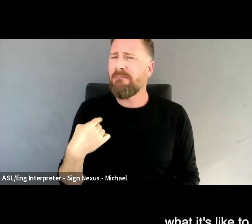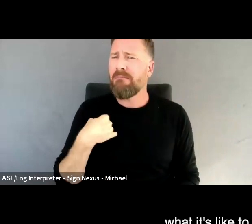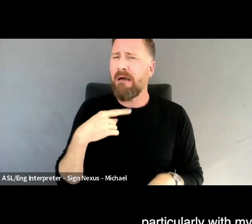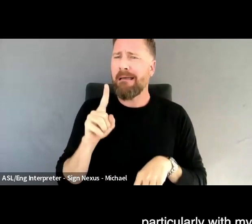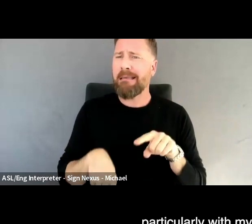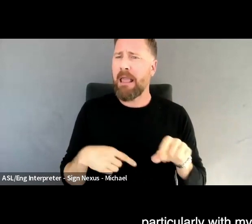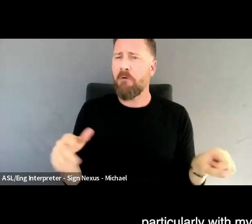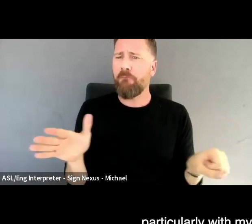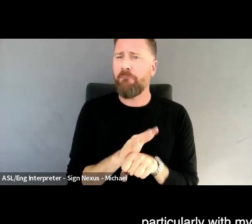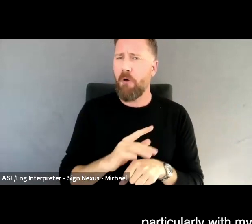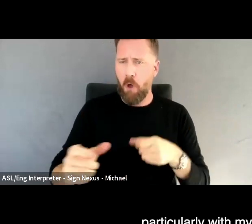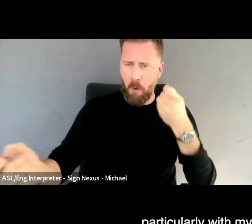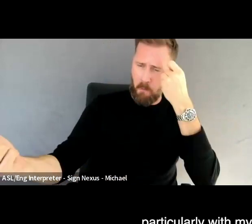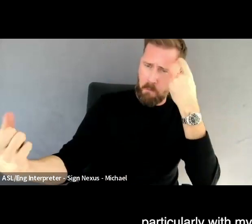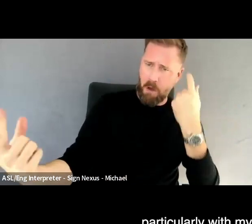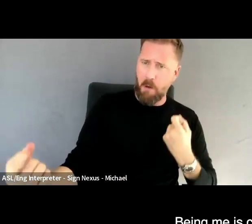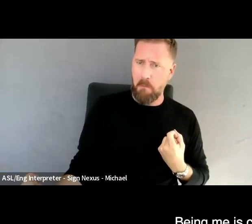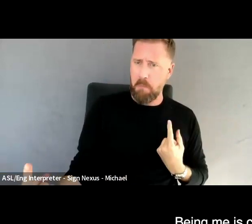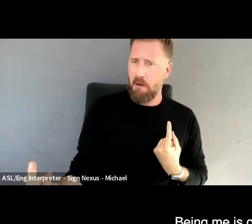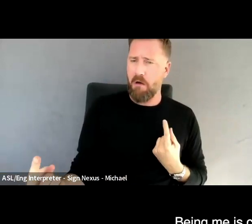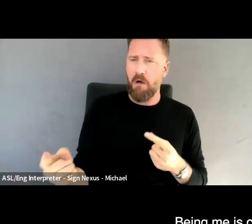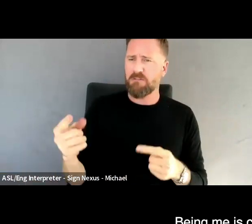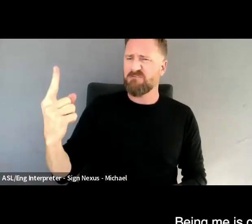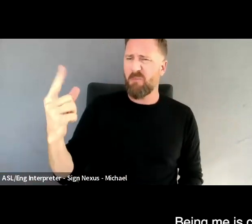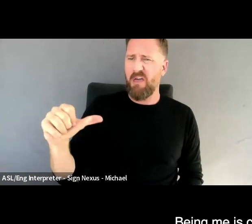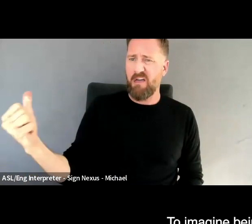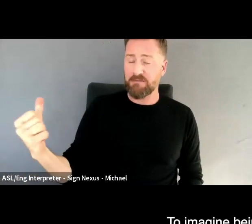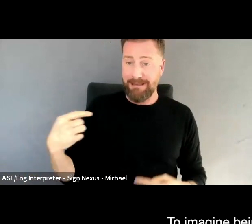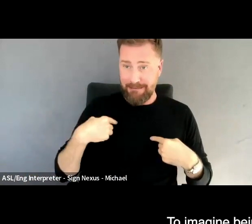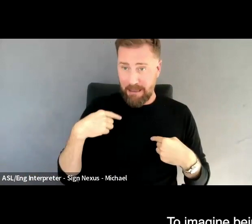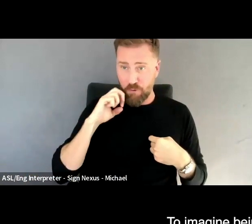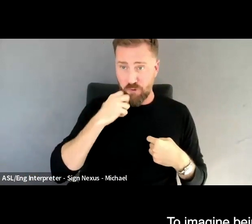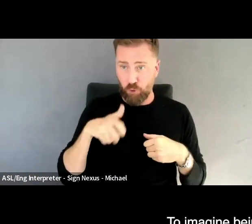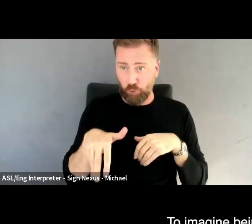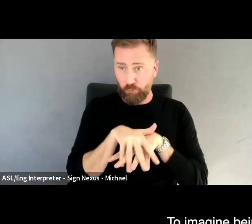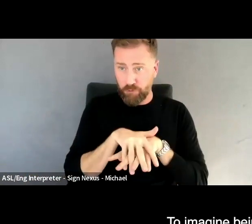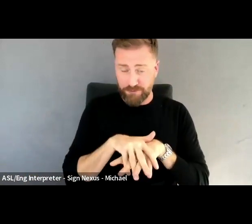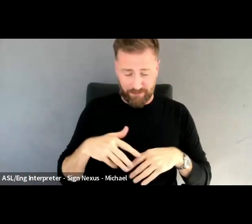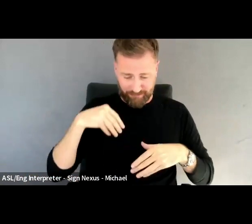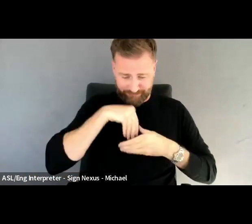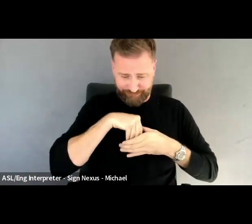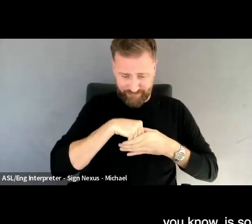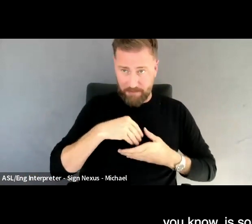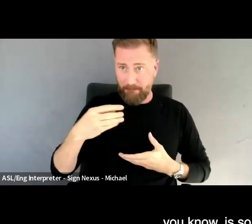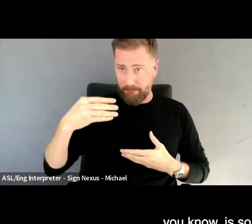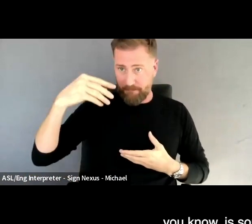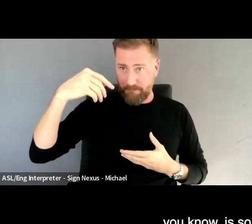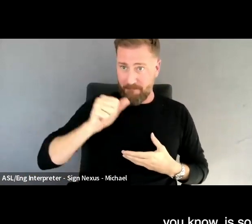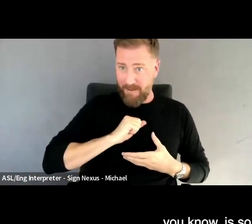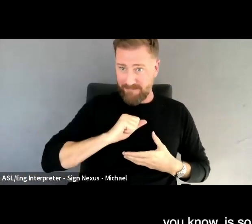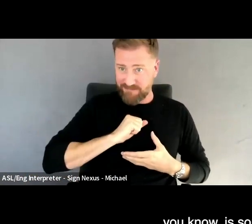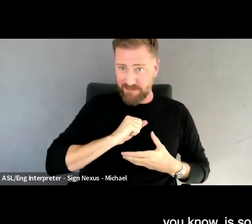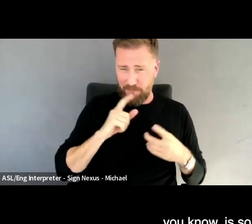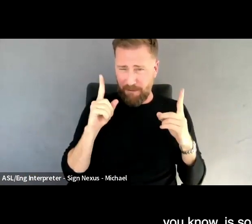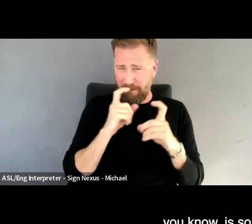be someone else, particularly with my neurodivergent brain. Being me is complex enough to imagine being someone else, you know, is something